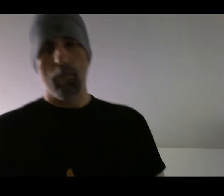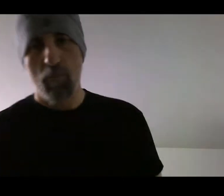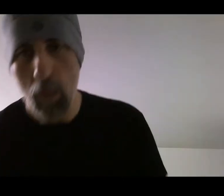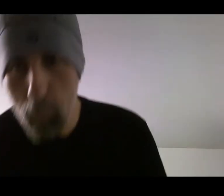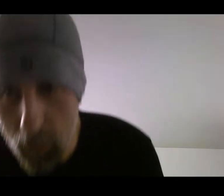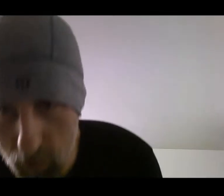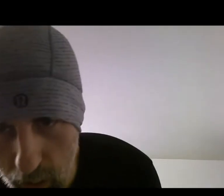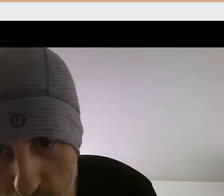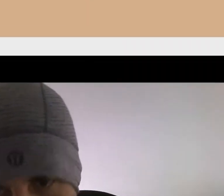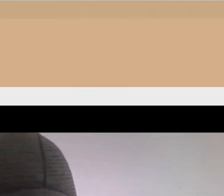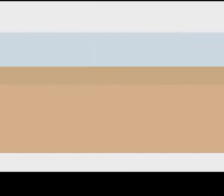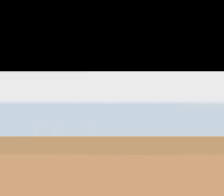and being successful at it.